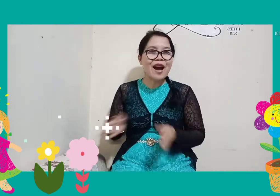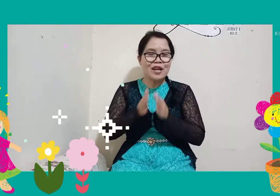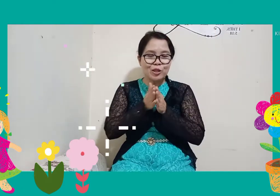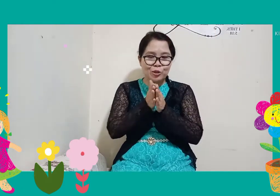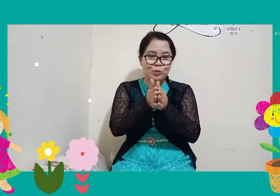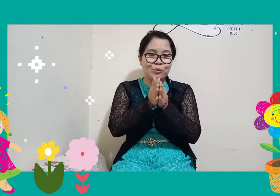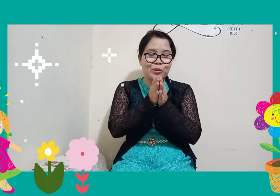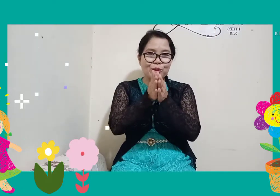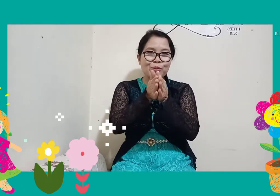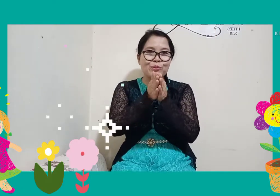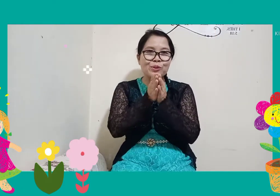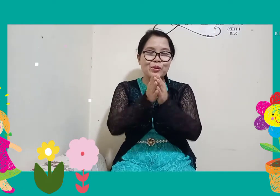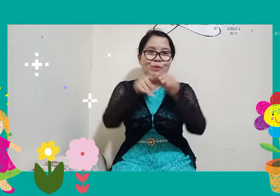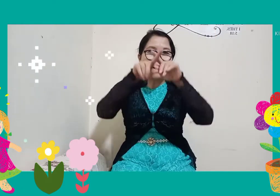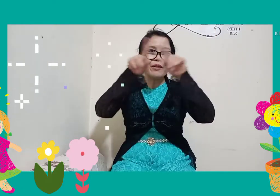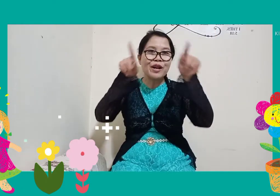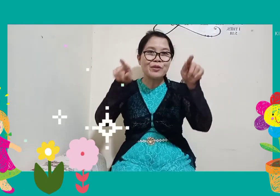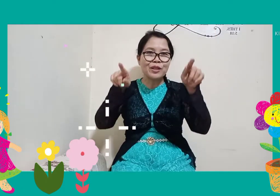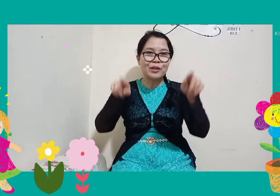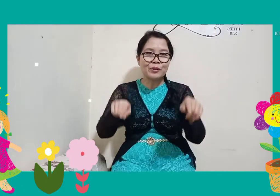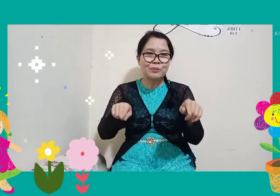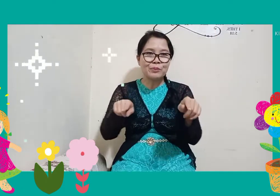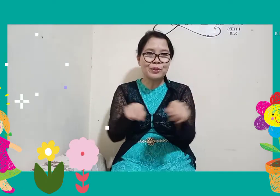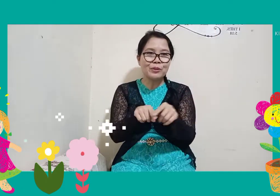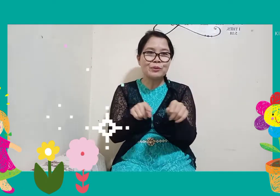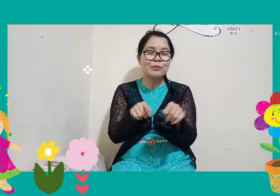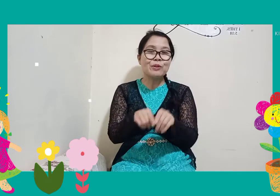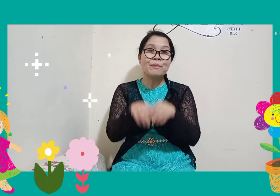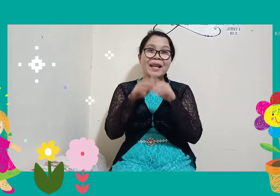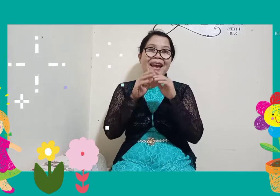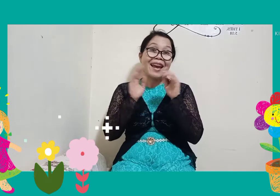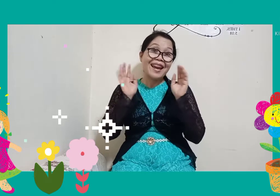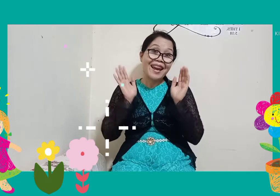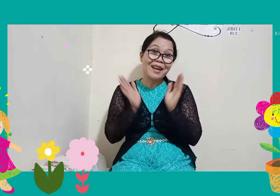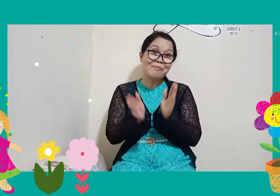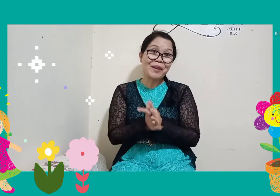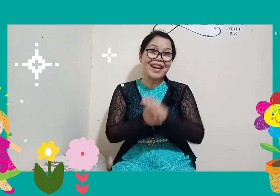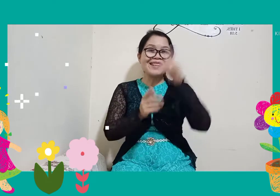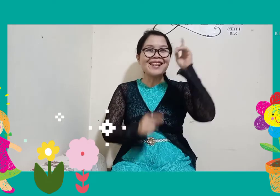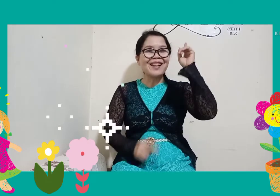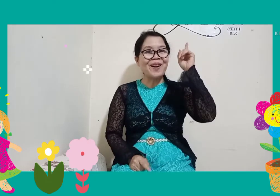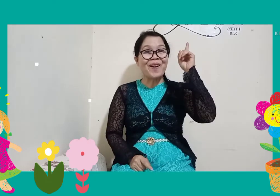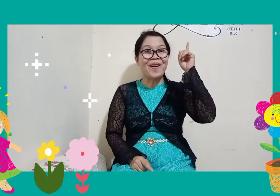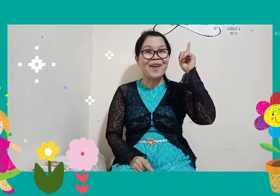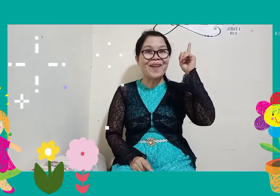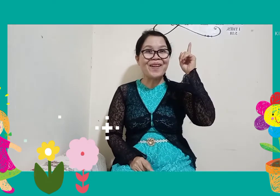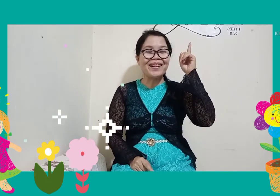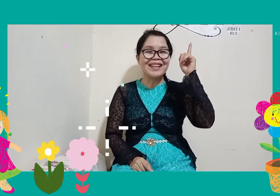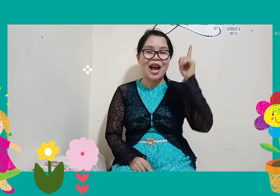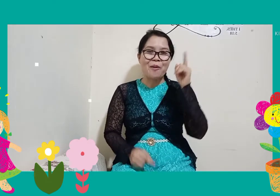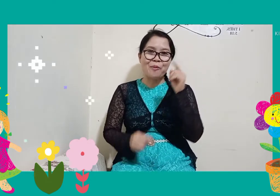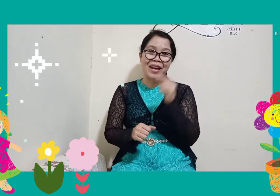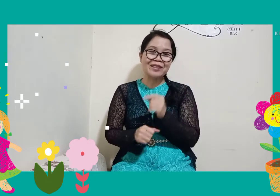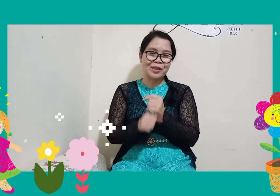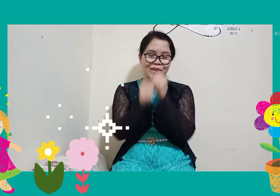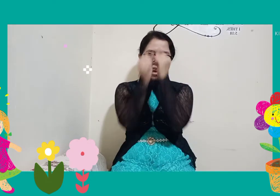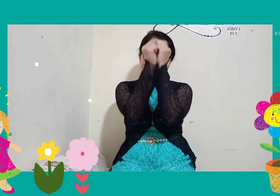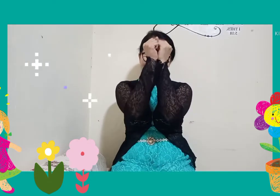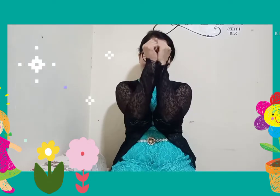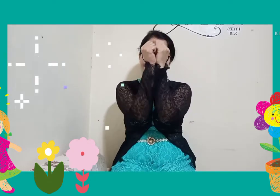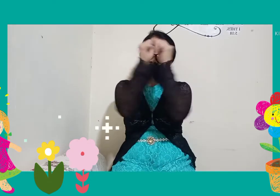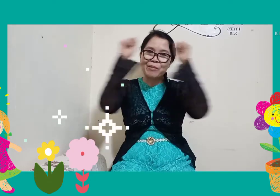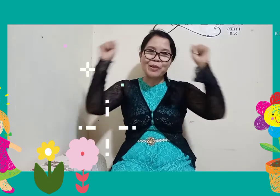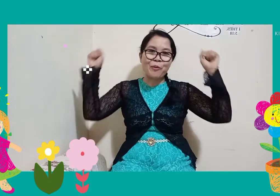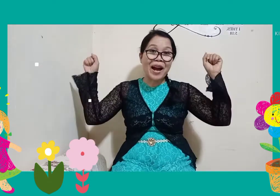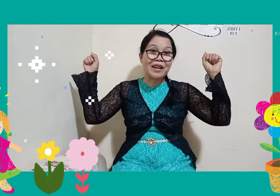I'm gonna zoom, zoom, zoom around the room, room, room. And praise the Lord. When the